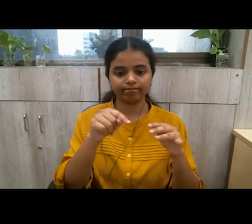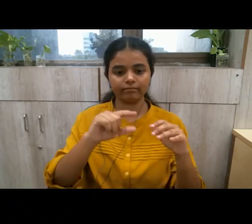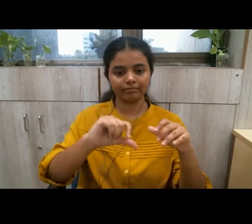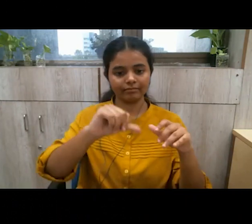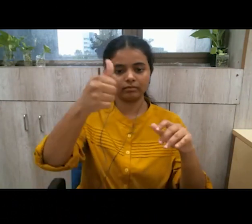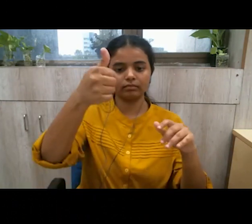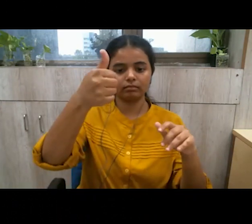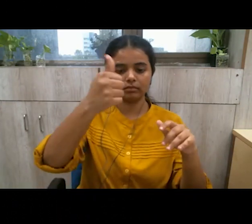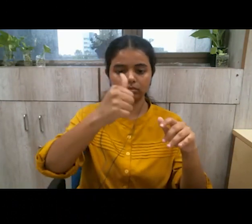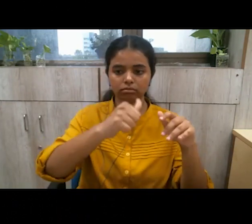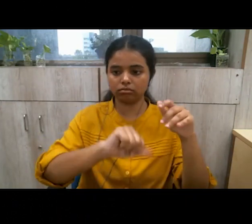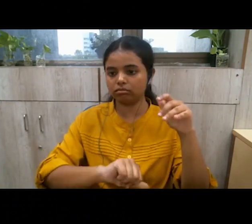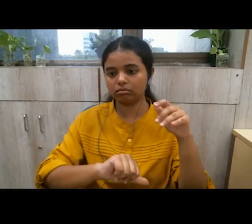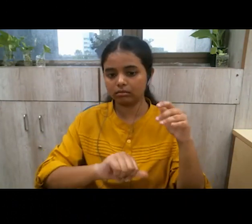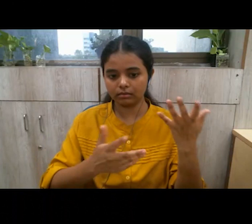degrade